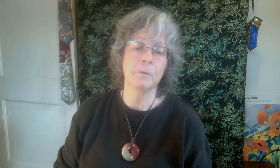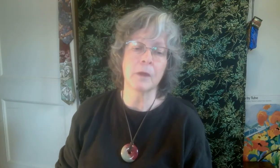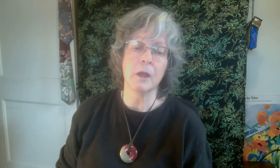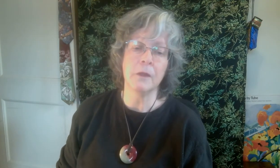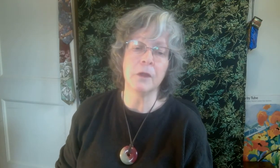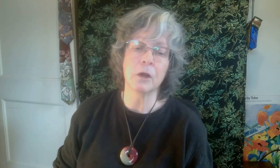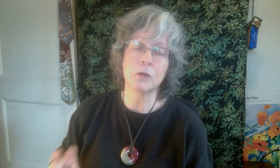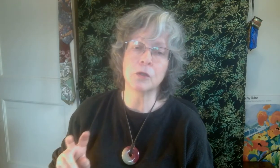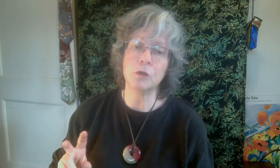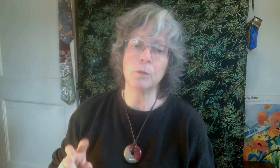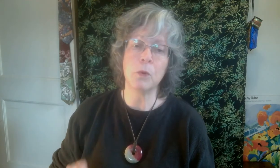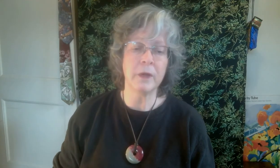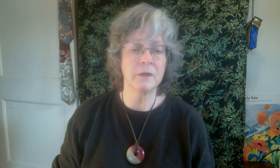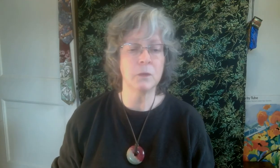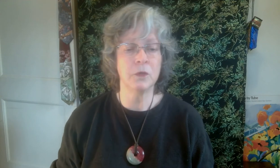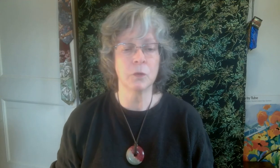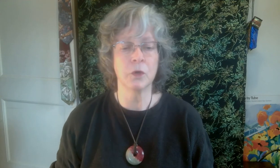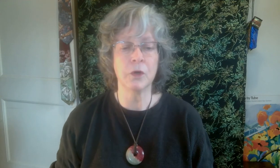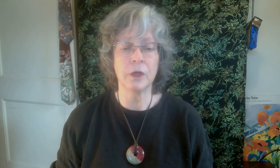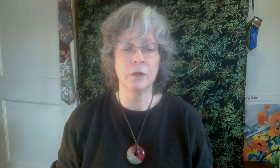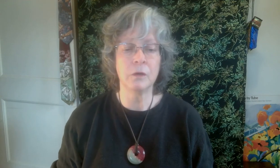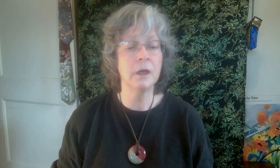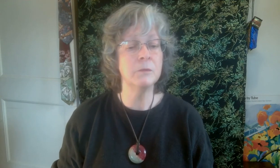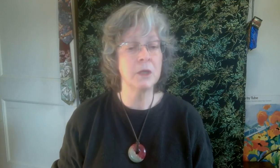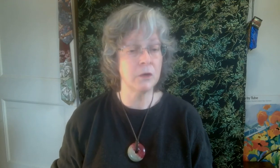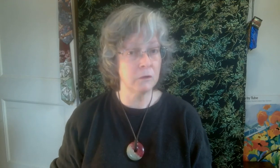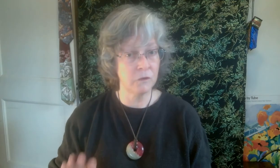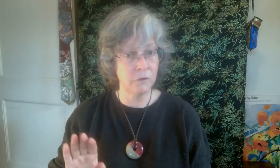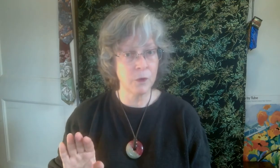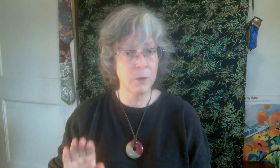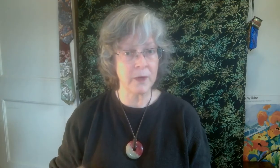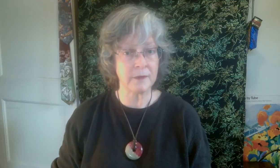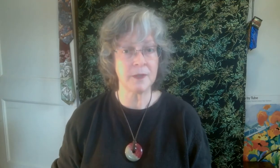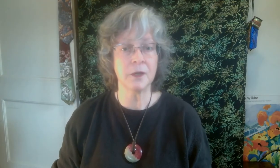There are two points which we're going to use. I'm sorry. There's four points here.